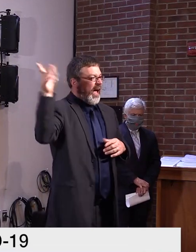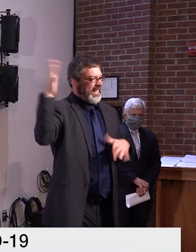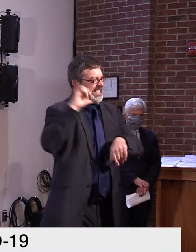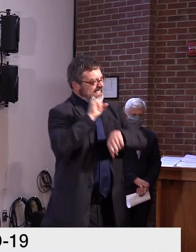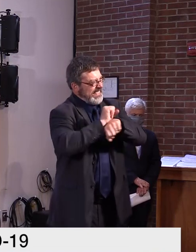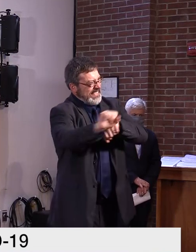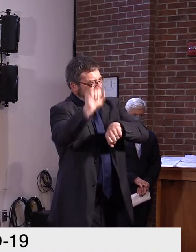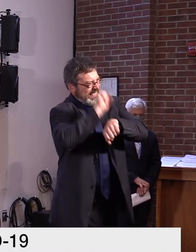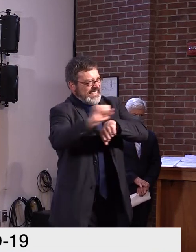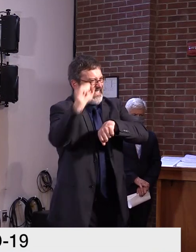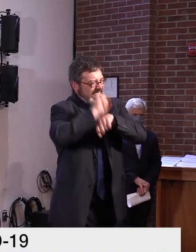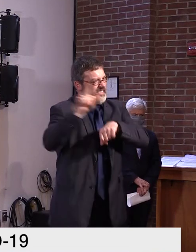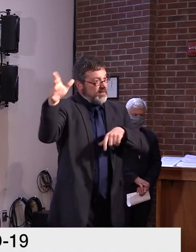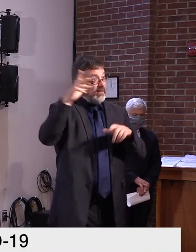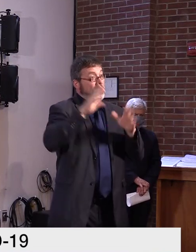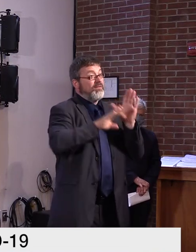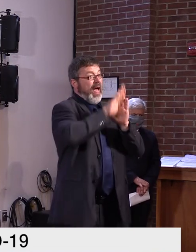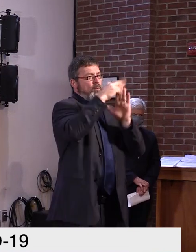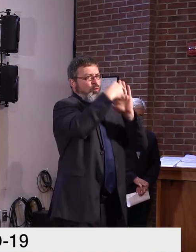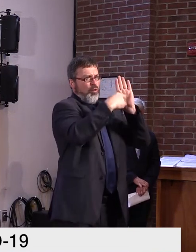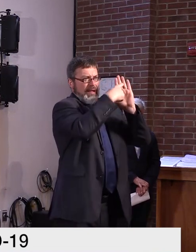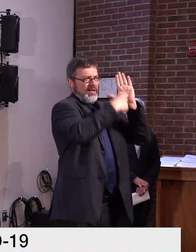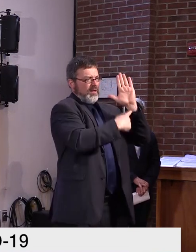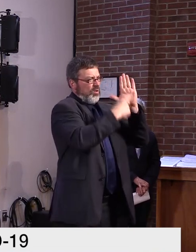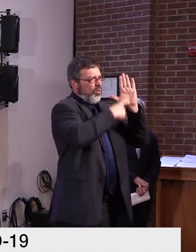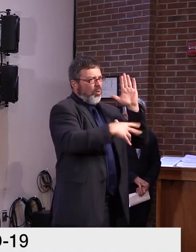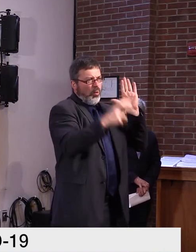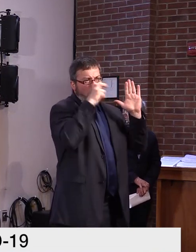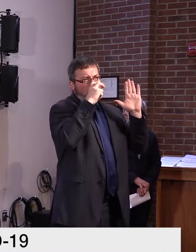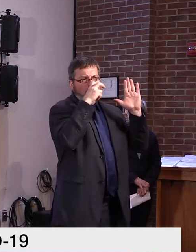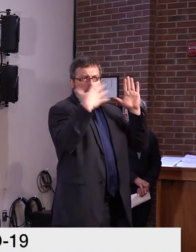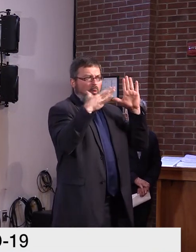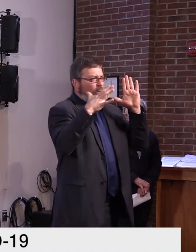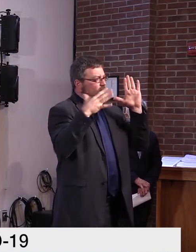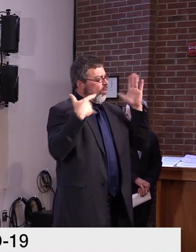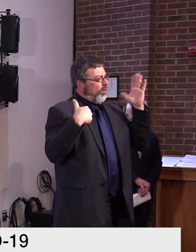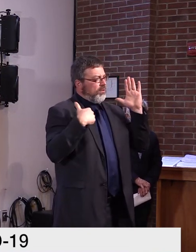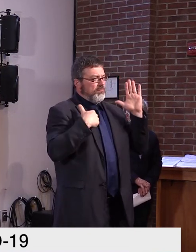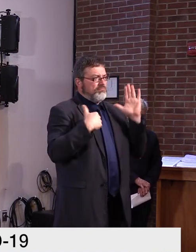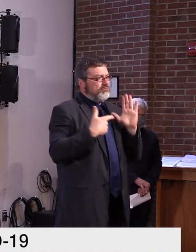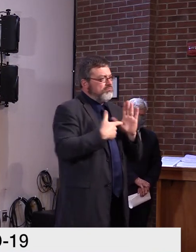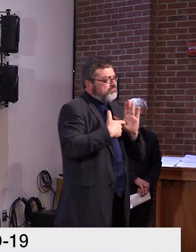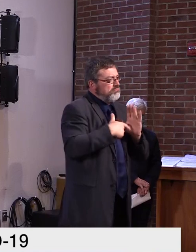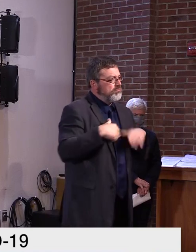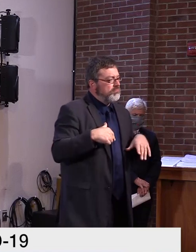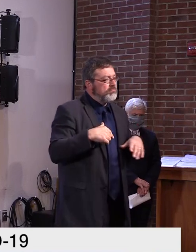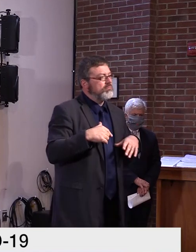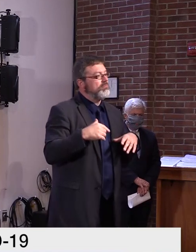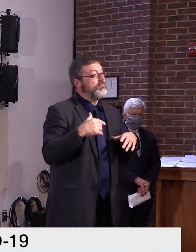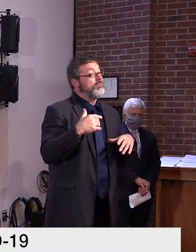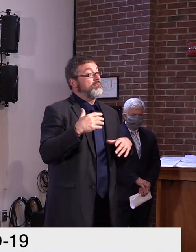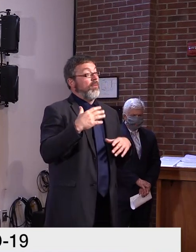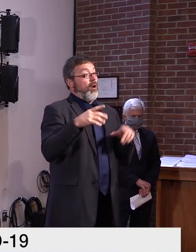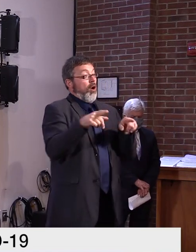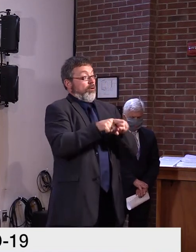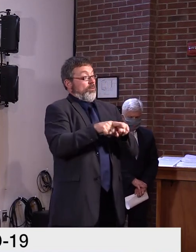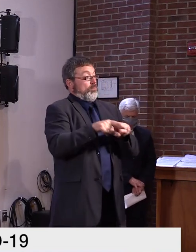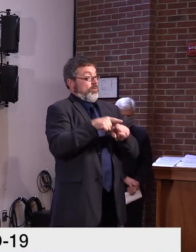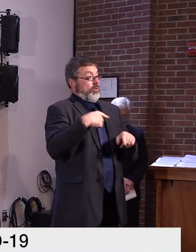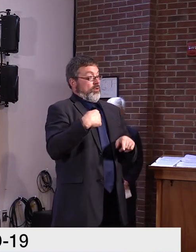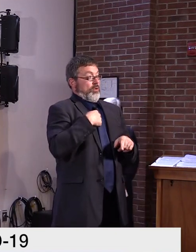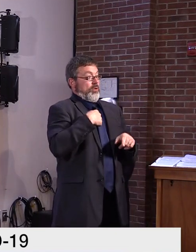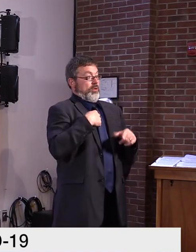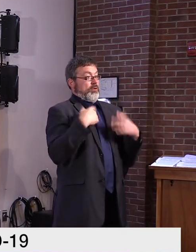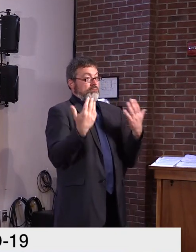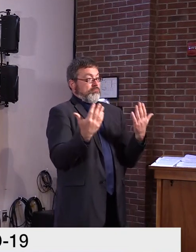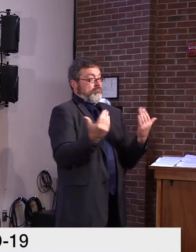And also, by the way, I'll add that we could only bring in the same number of students that we could test on day zero. And so many of the schools